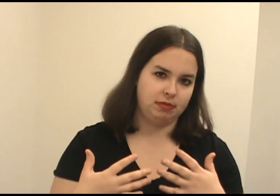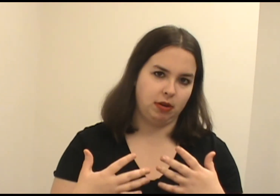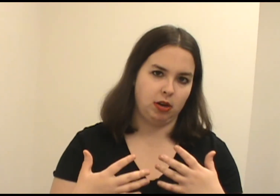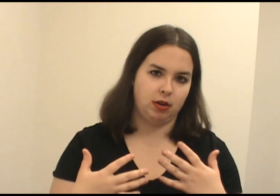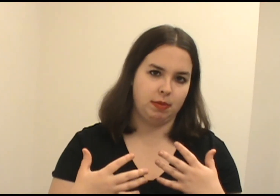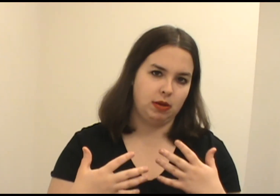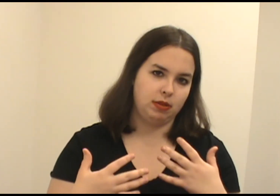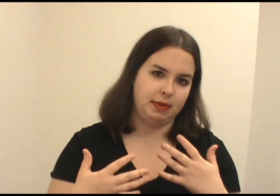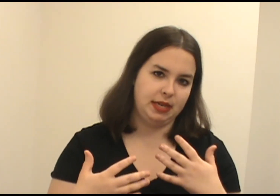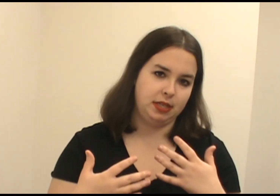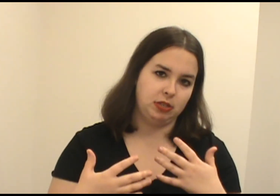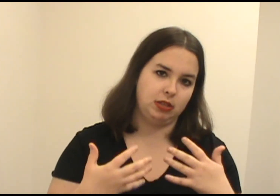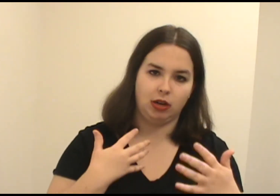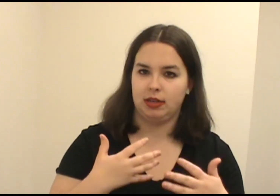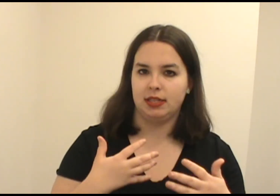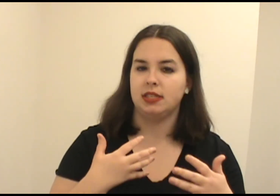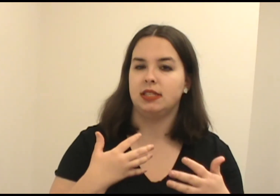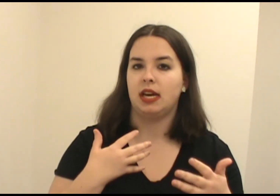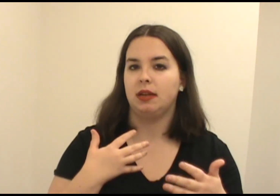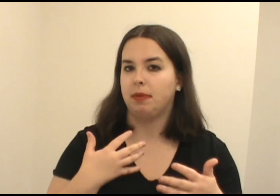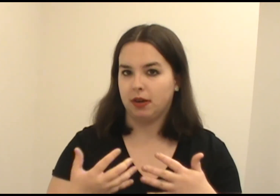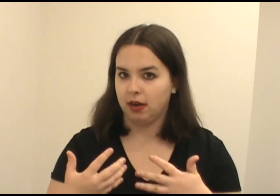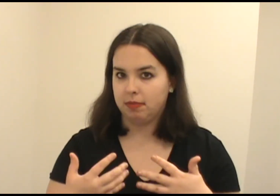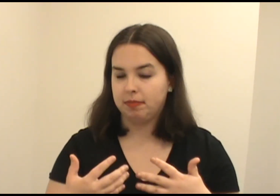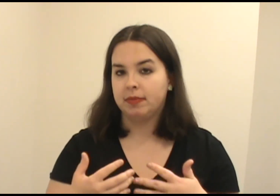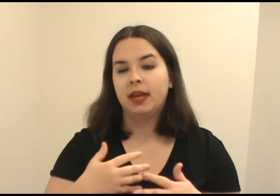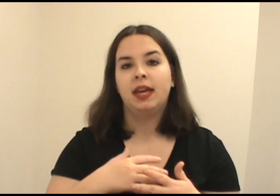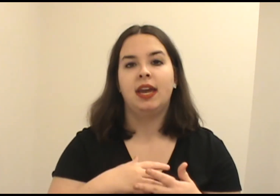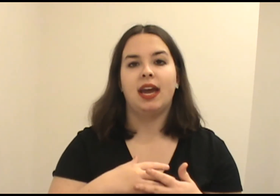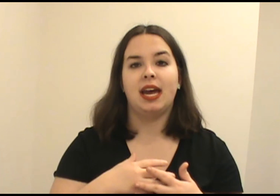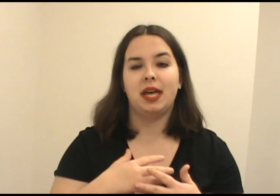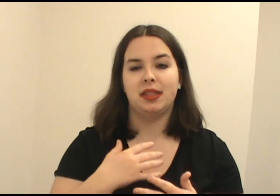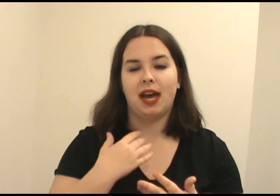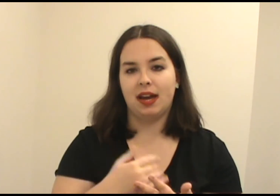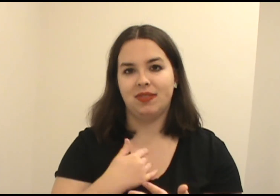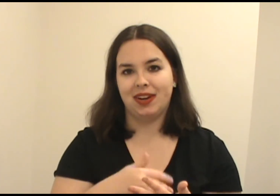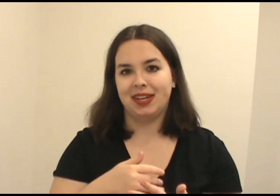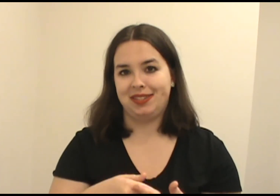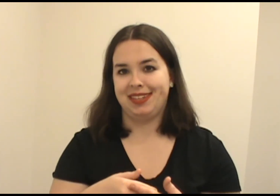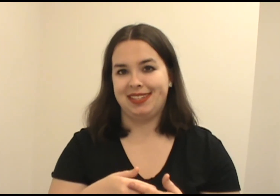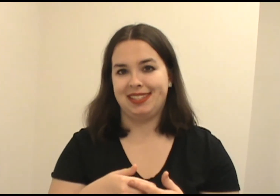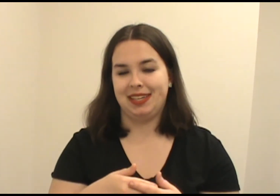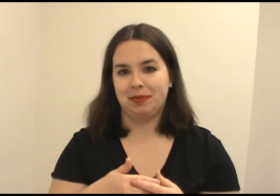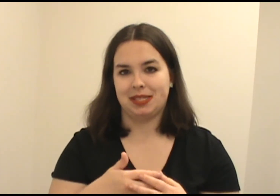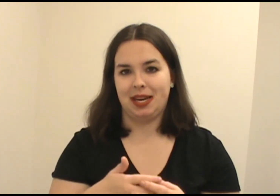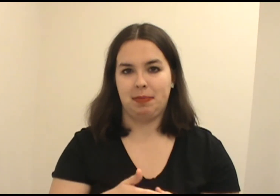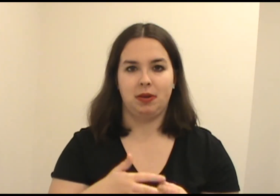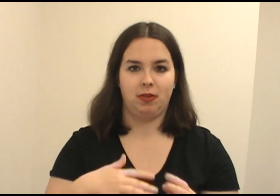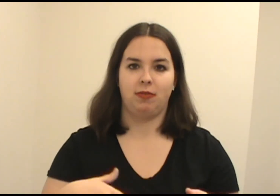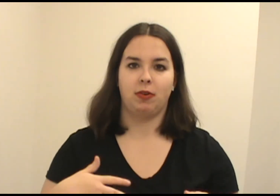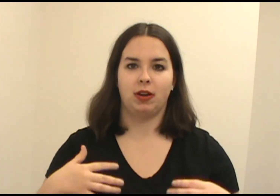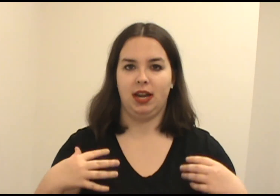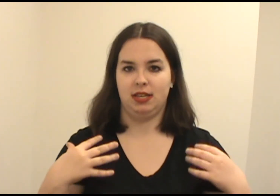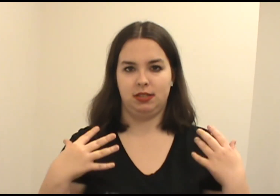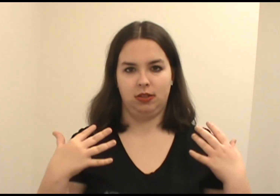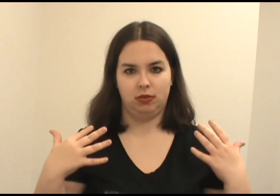for her about the potential darkness inside Parker. And that I'm very interested to see what's going to happen going forward as those